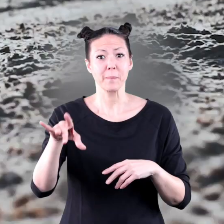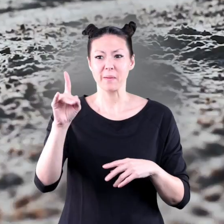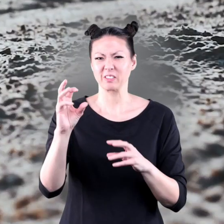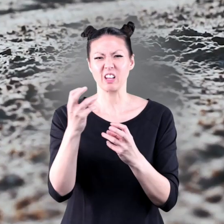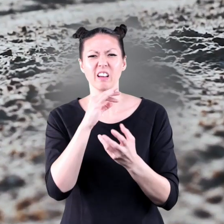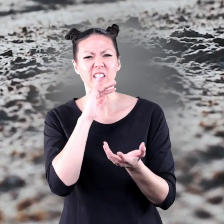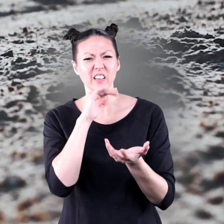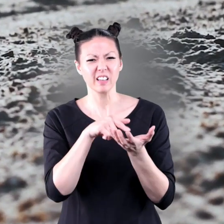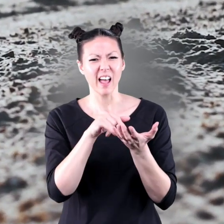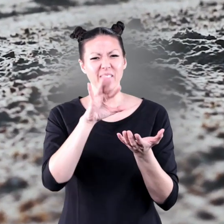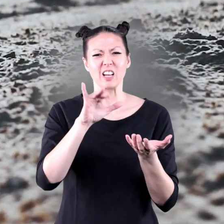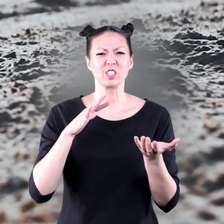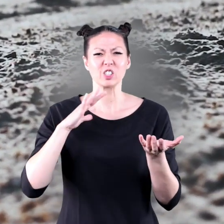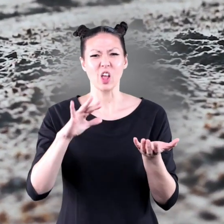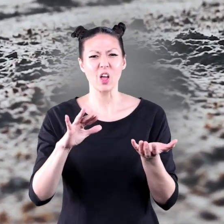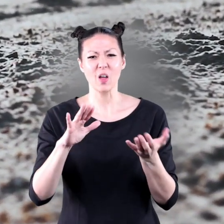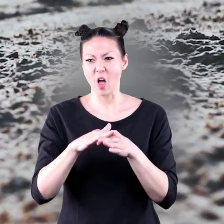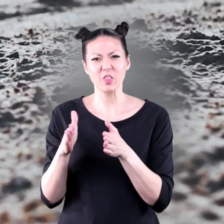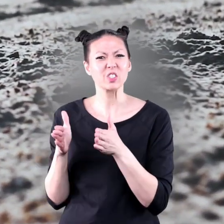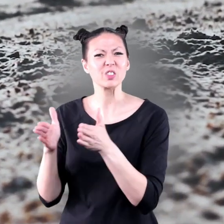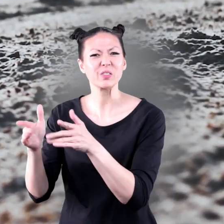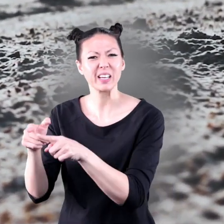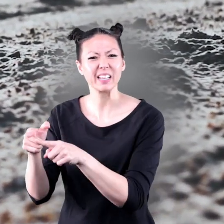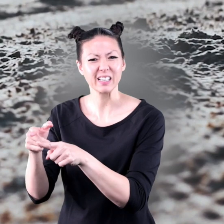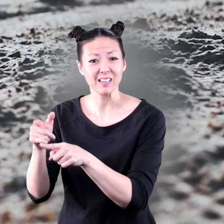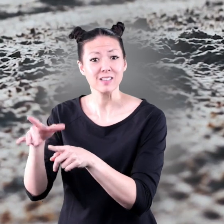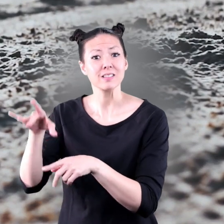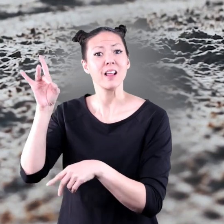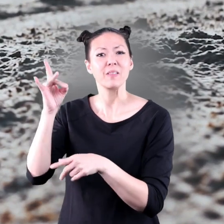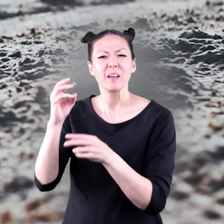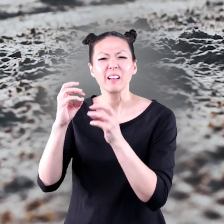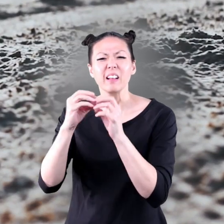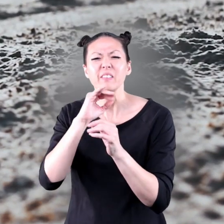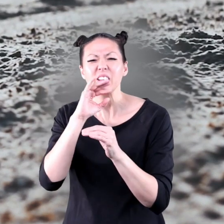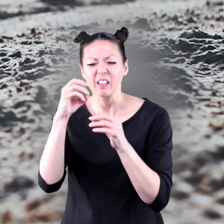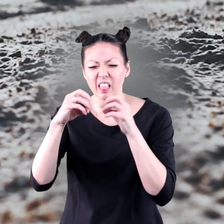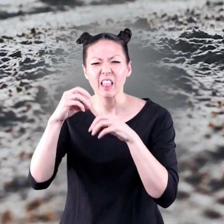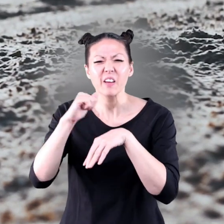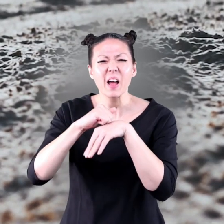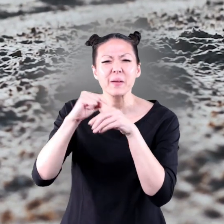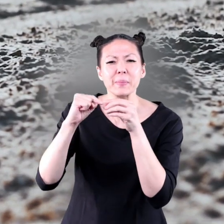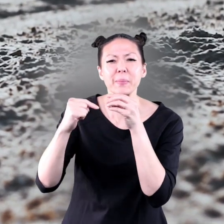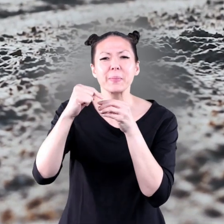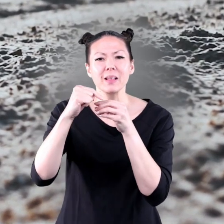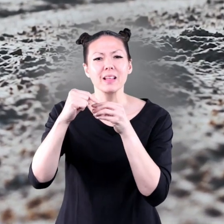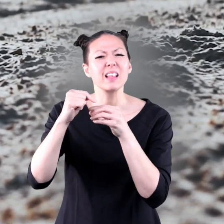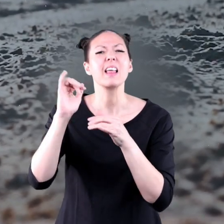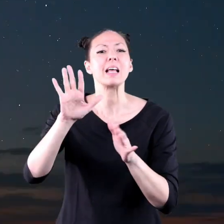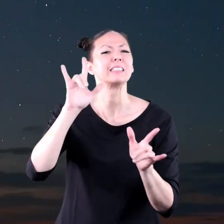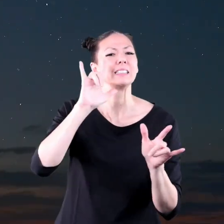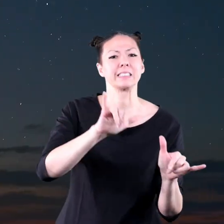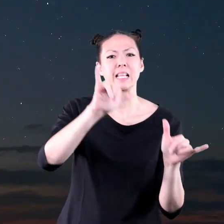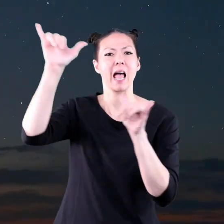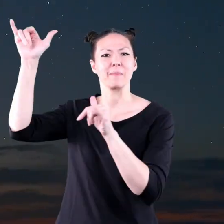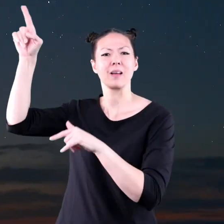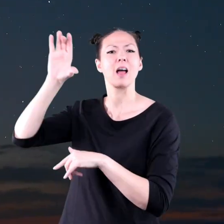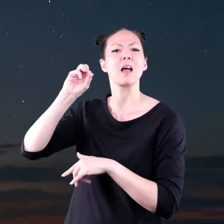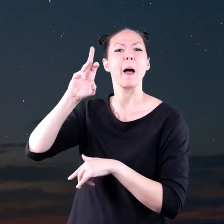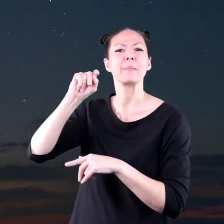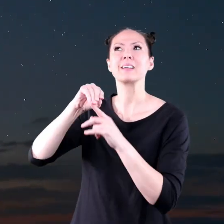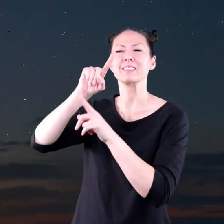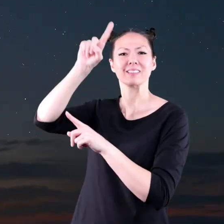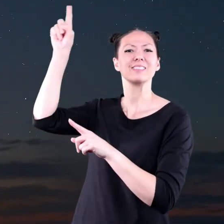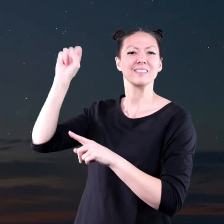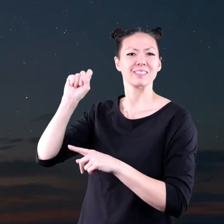If you pick up a chunk of icy snow in the street, you can discover bits of gravel and dirt in it. That's kind of what a